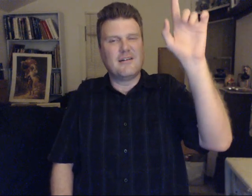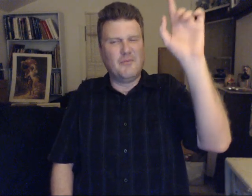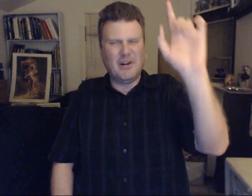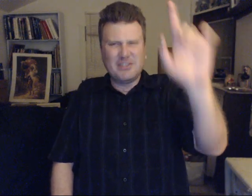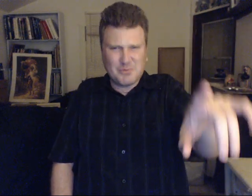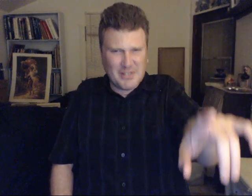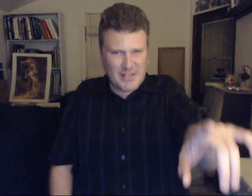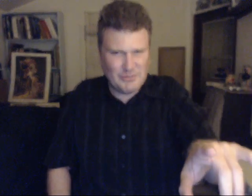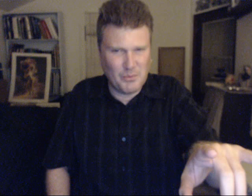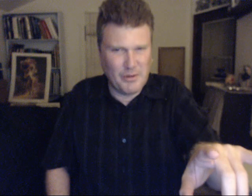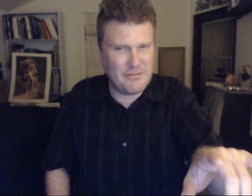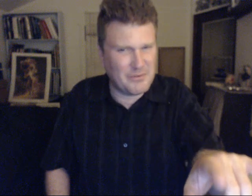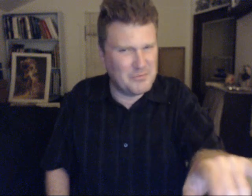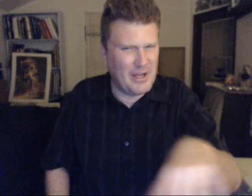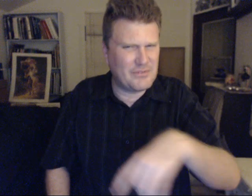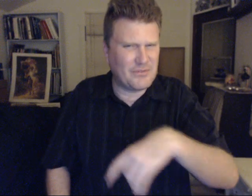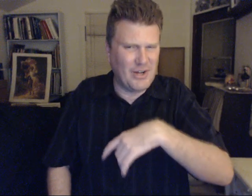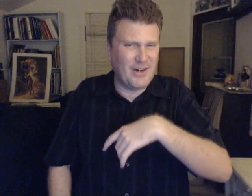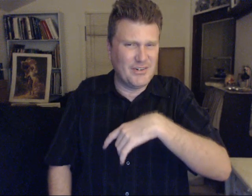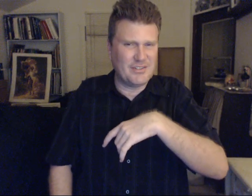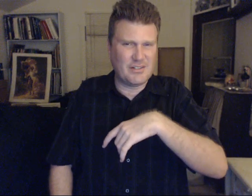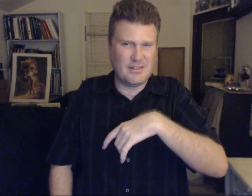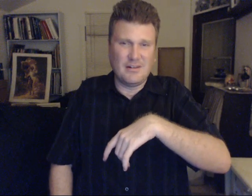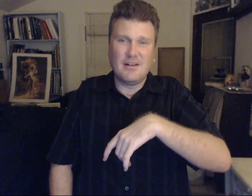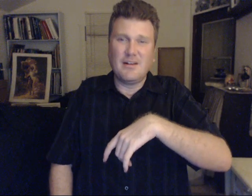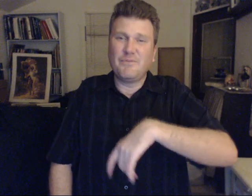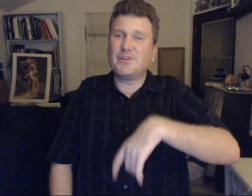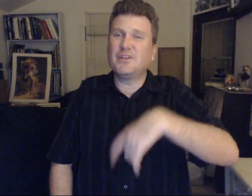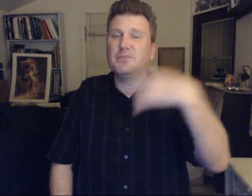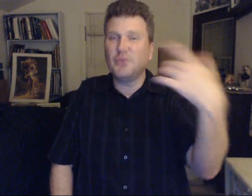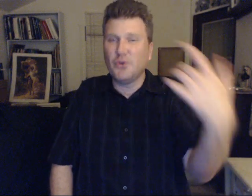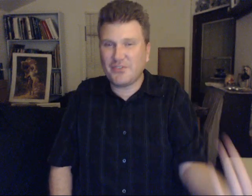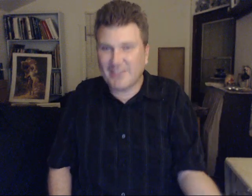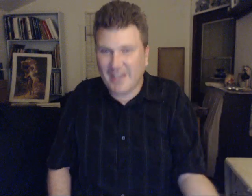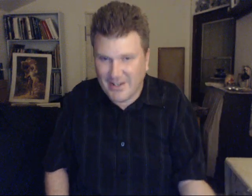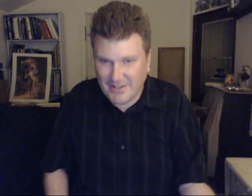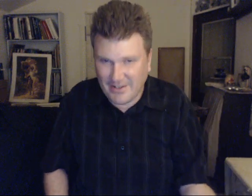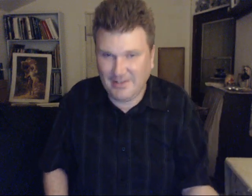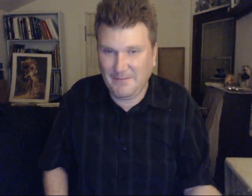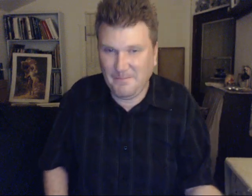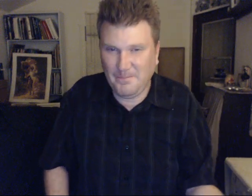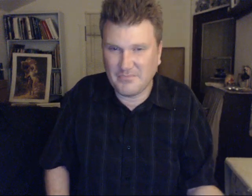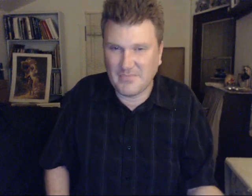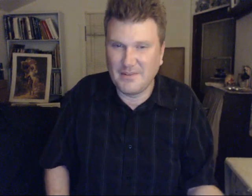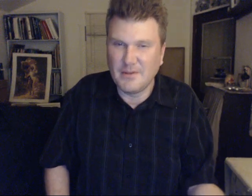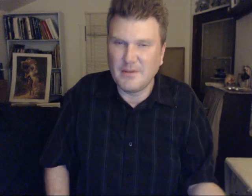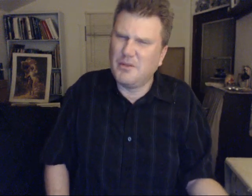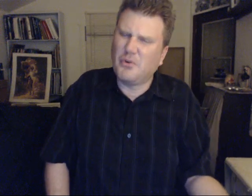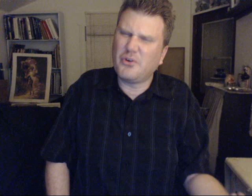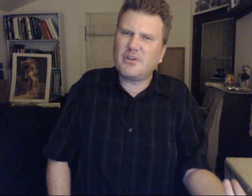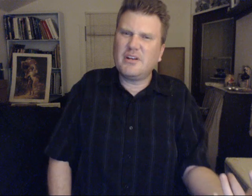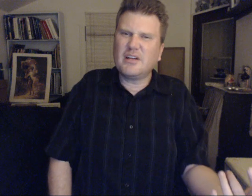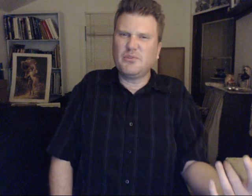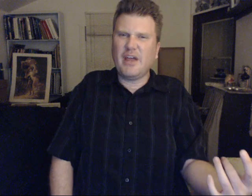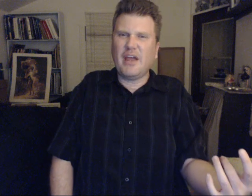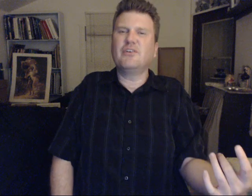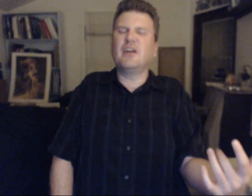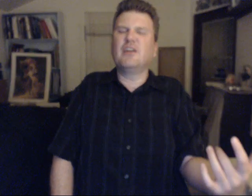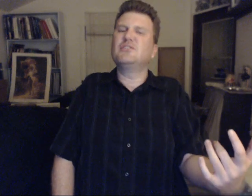Much is being kept away from you. As for knowledge. To keep your sanity. The more you connect with the alien energies.